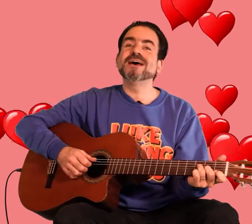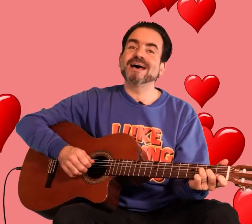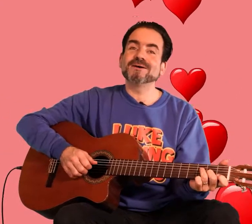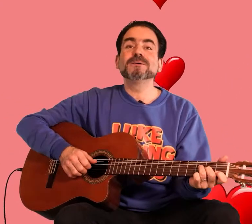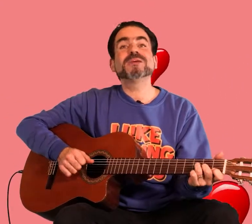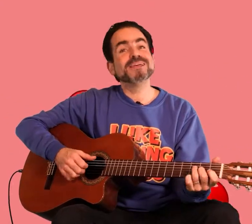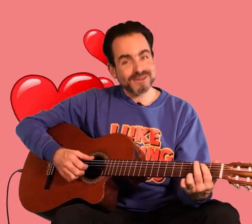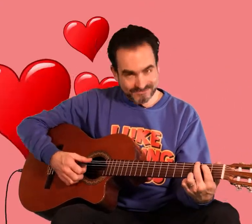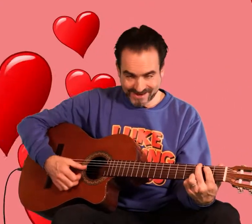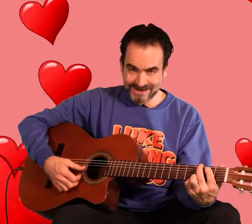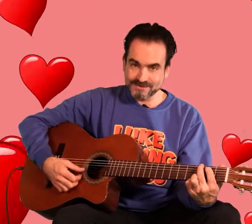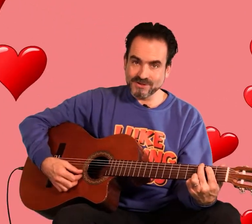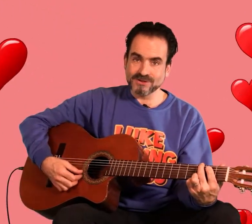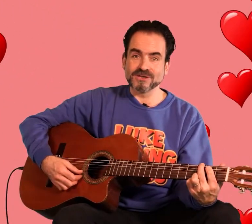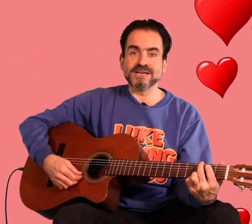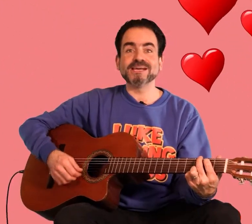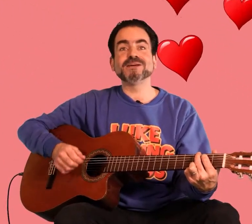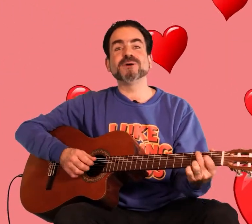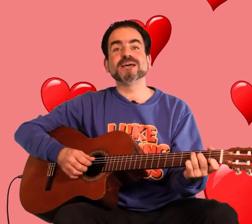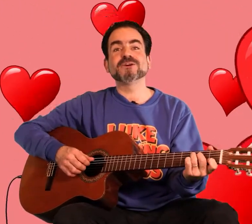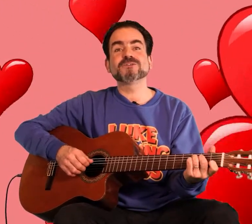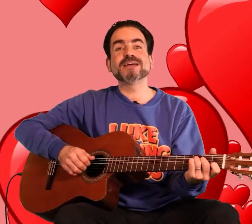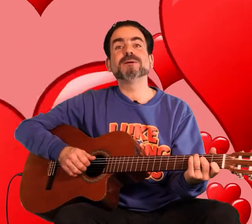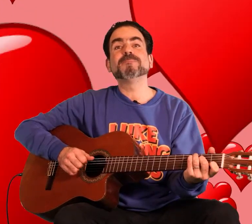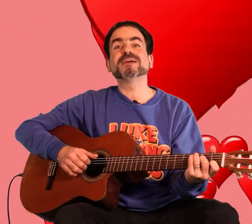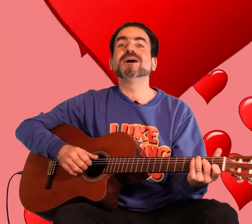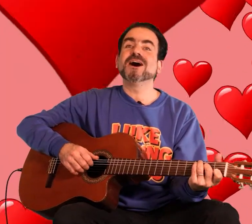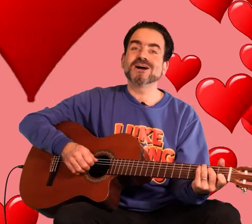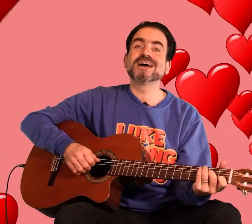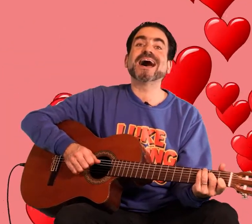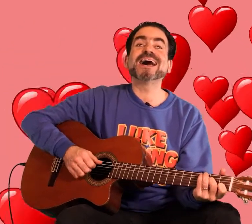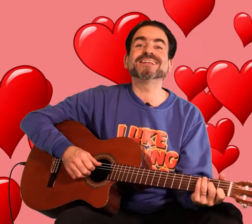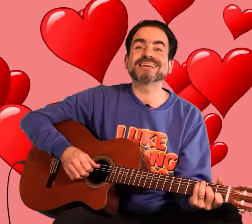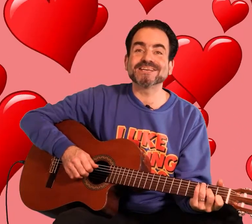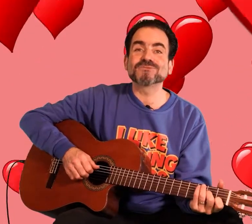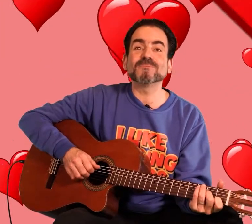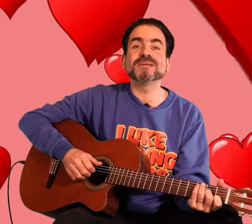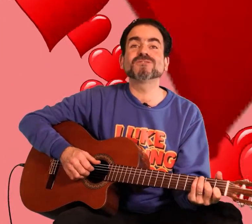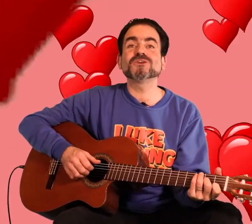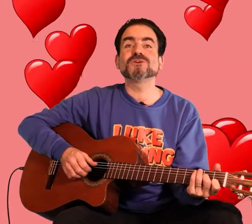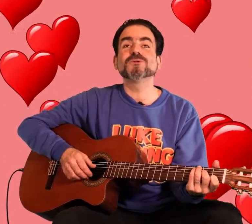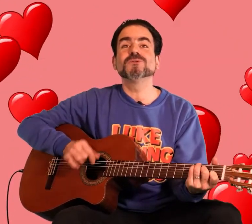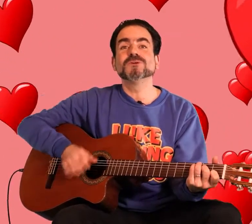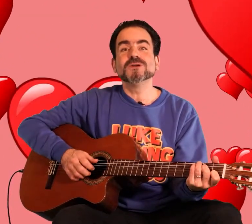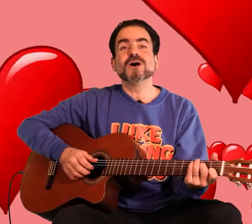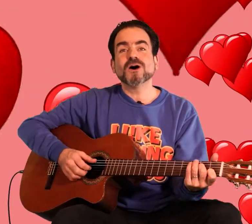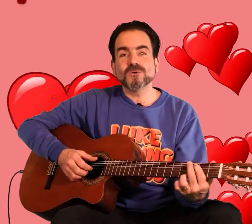happy family with a great big hug and a kiss from me to you hope